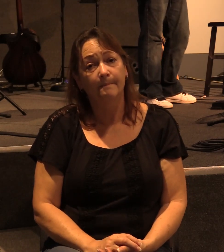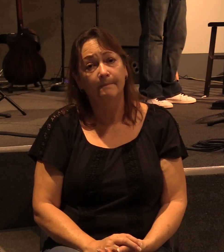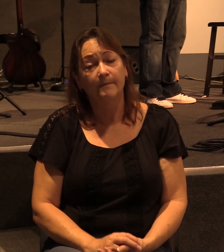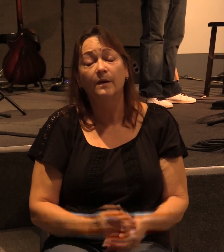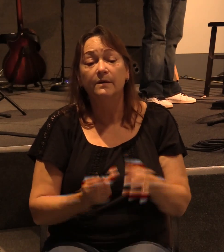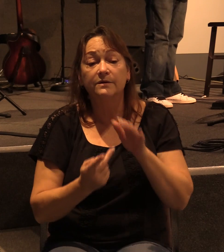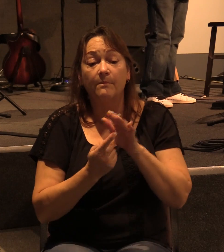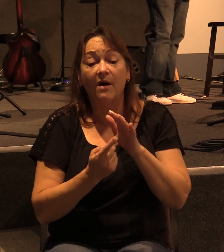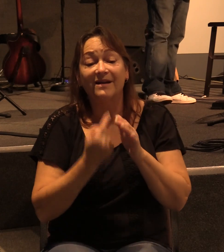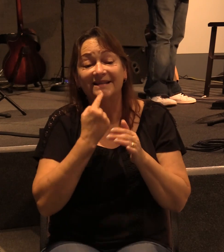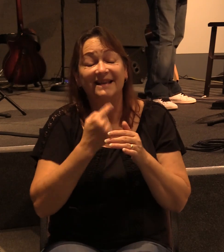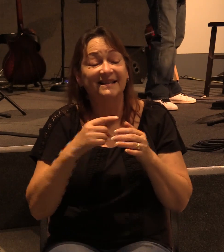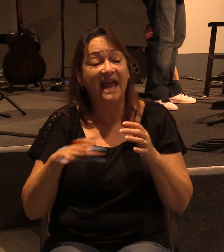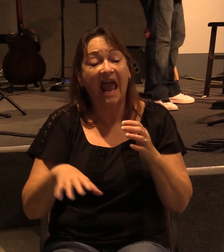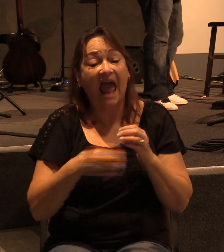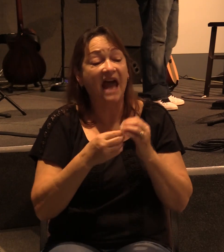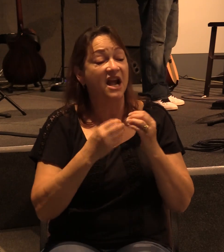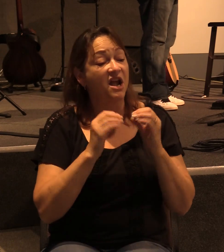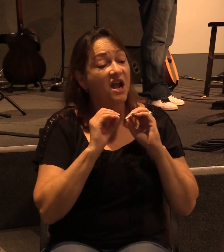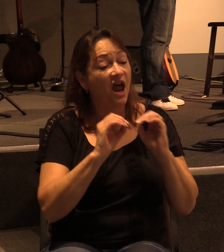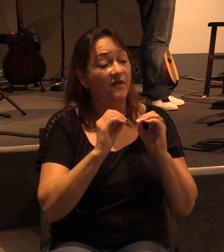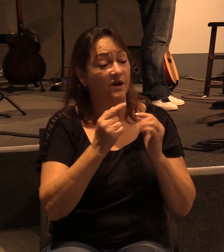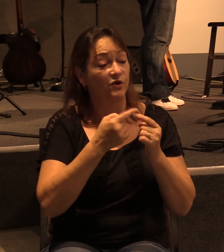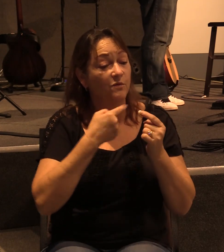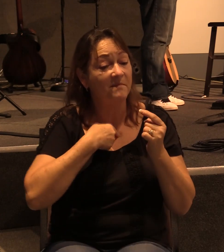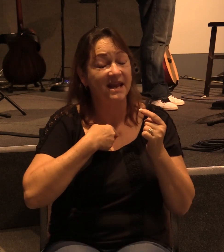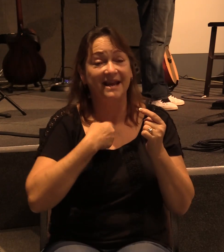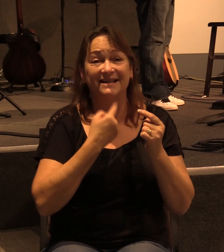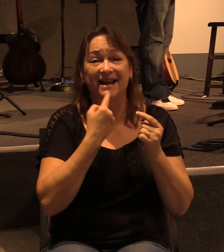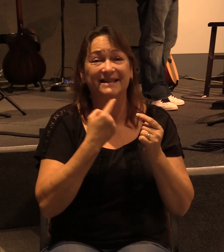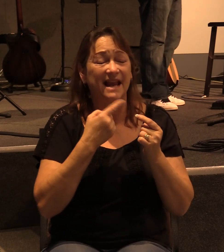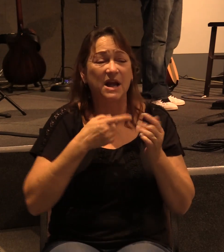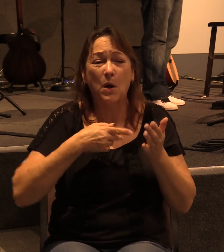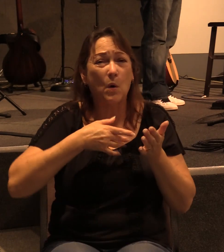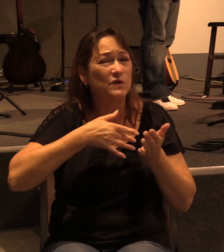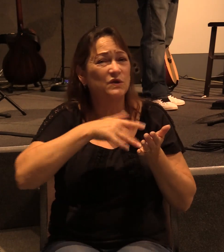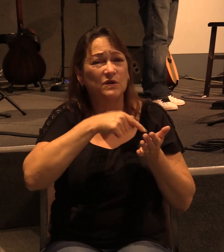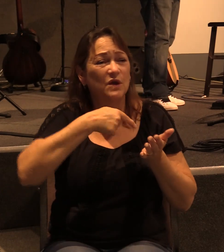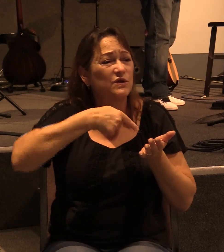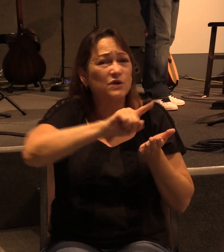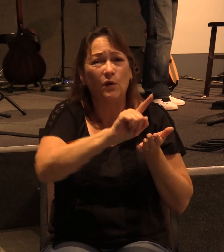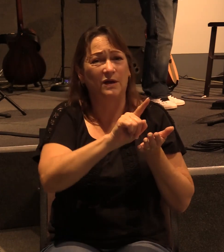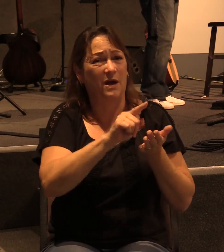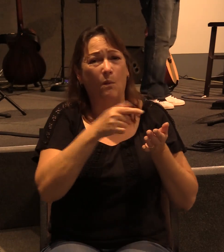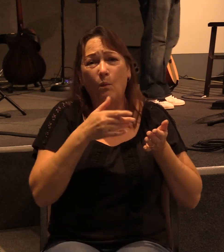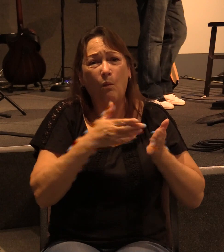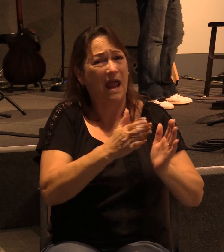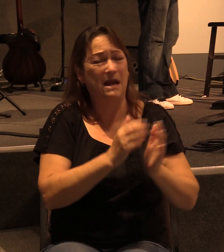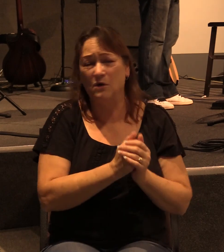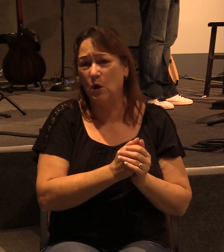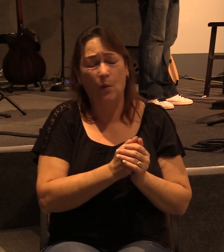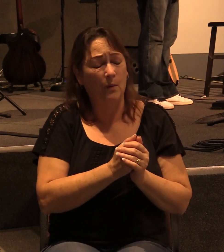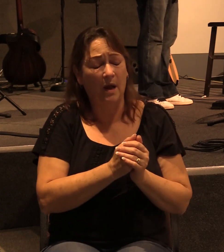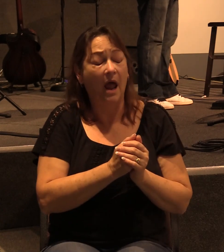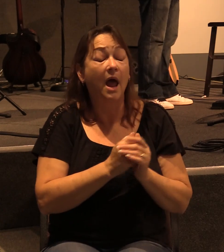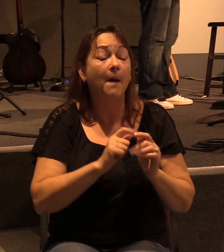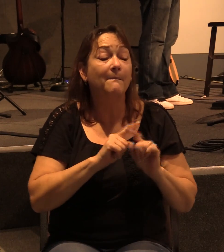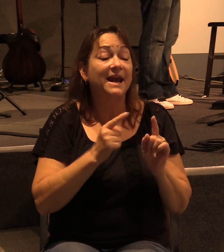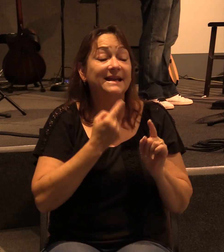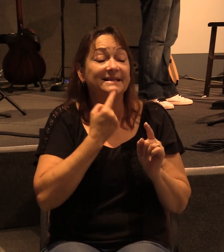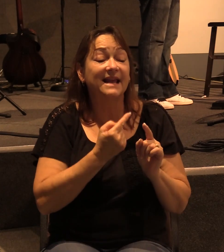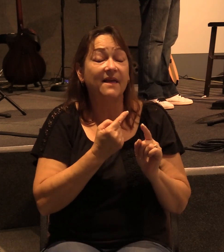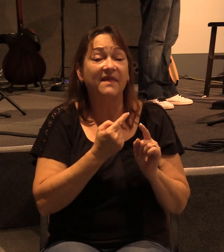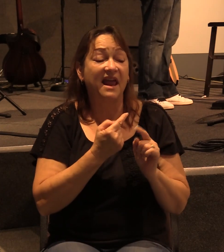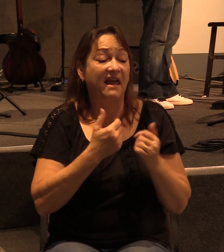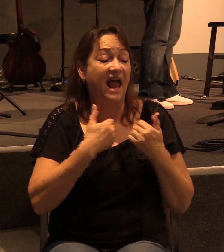And so Paul says these guys added nothing to me. And he's not saying it in an insulting or belittling way. But what he's saying